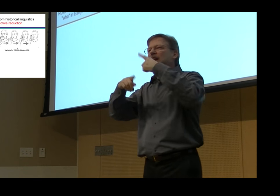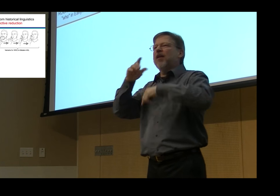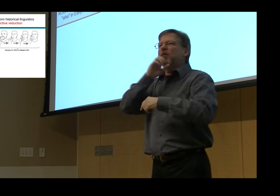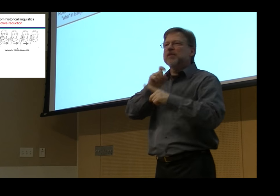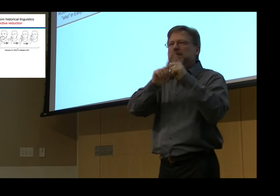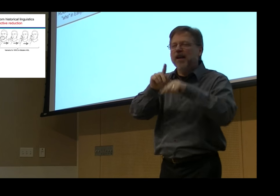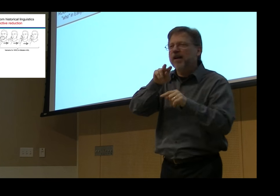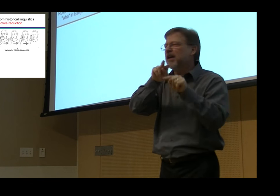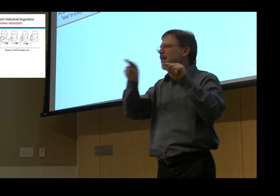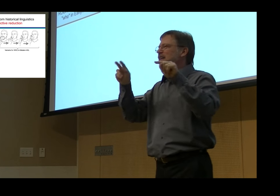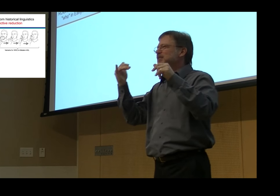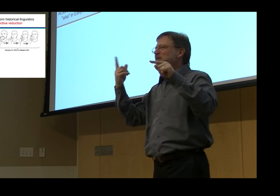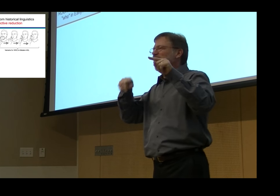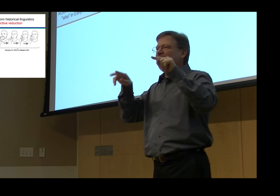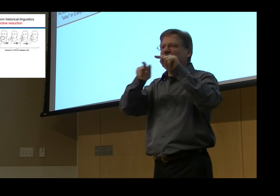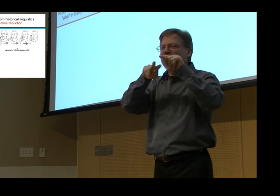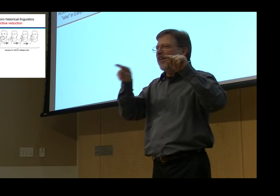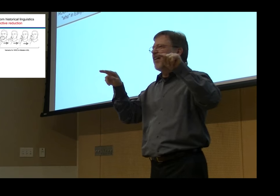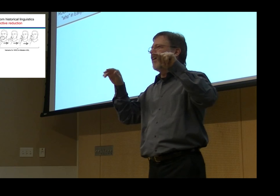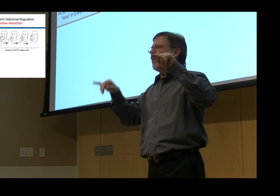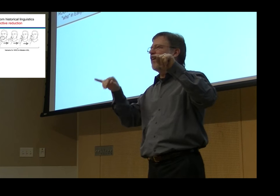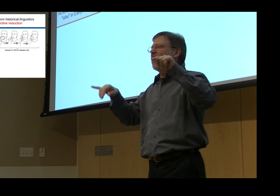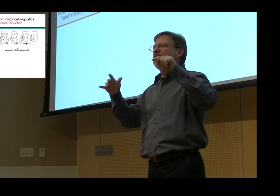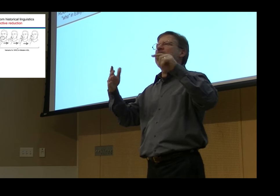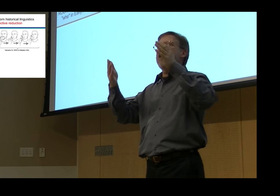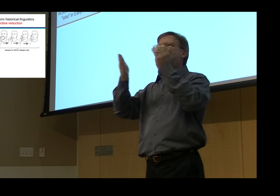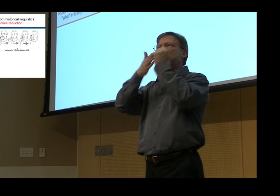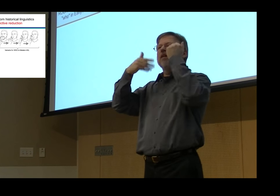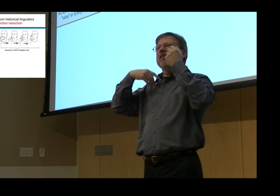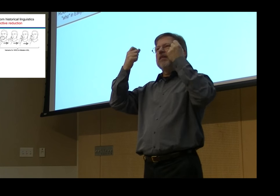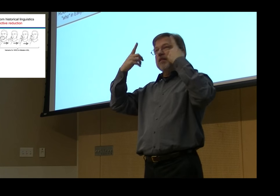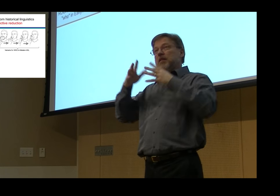people may not be able to recognize or account for the variance that they see.